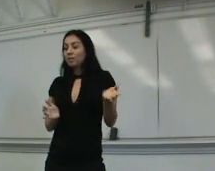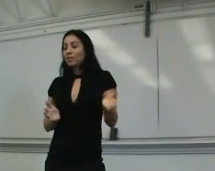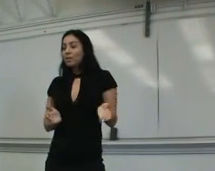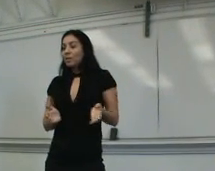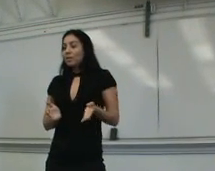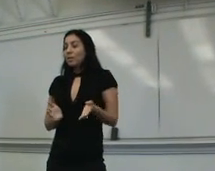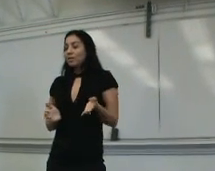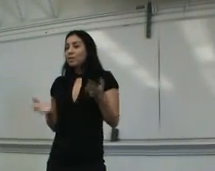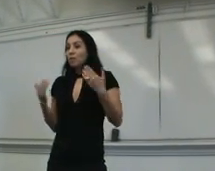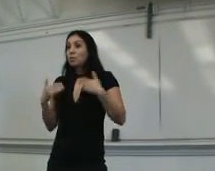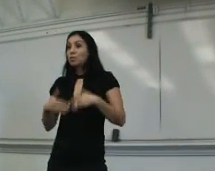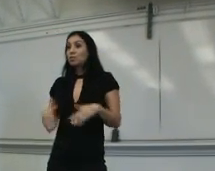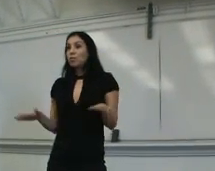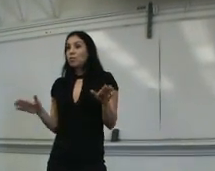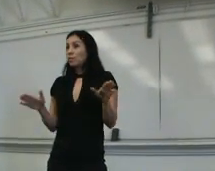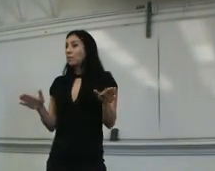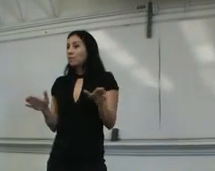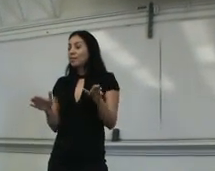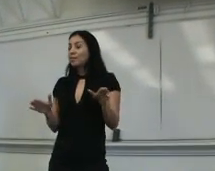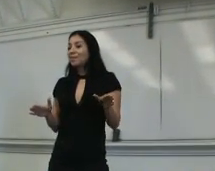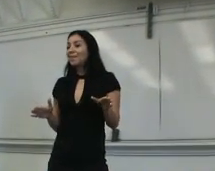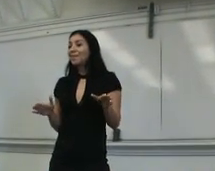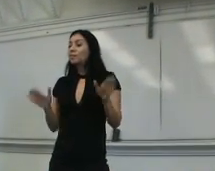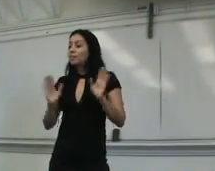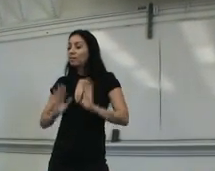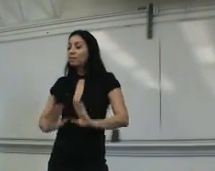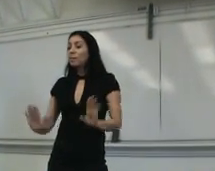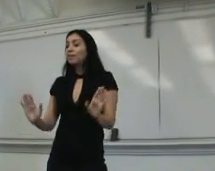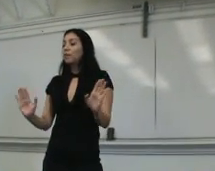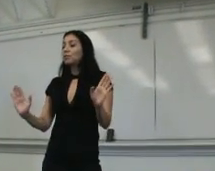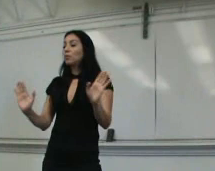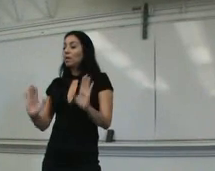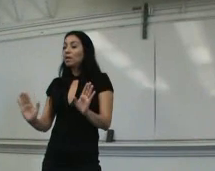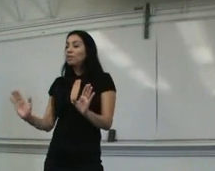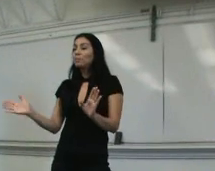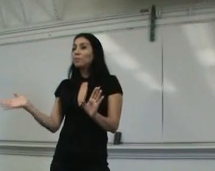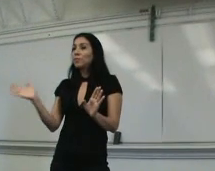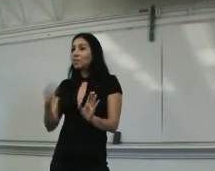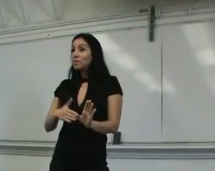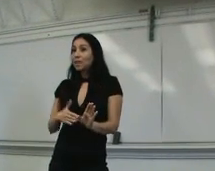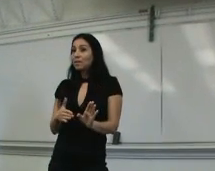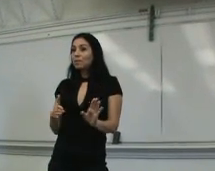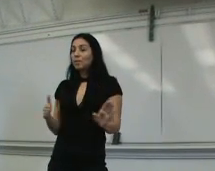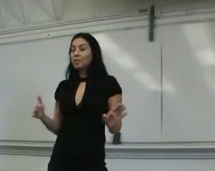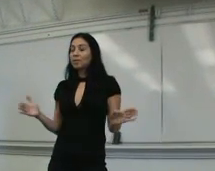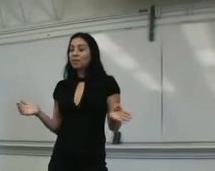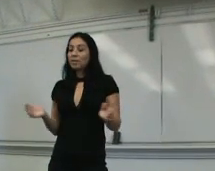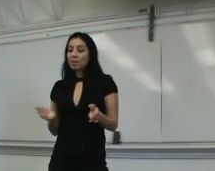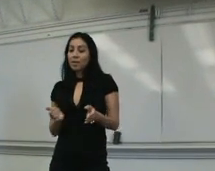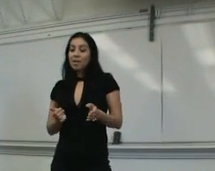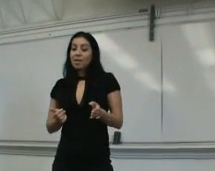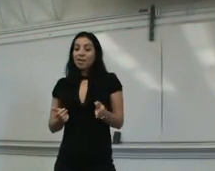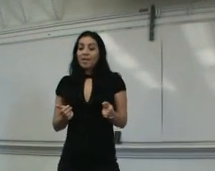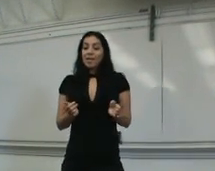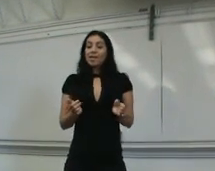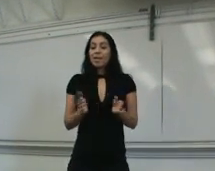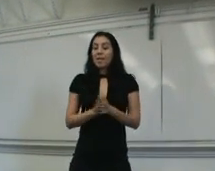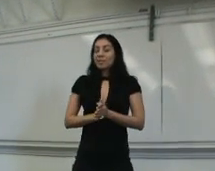quitter. But I was so fearful. At the end, okay, the first night, the bartender came and